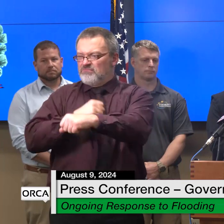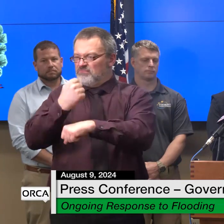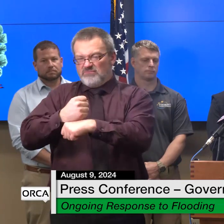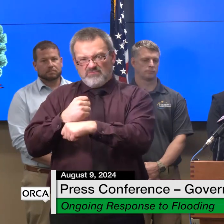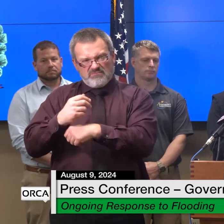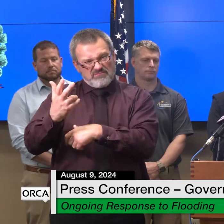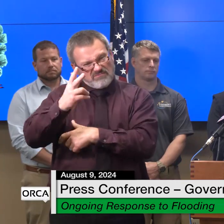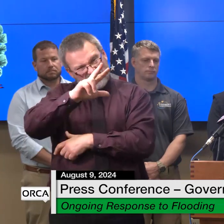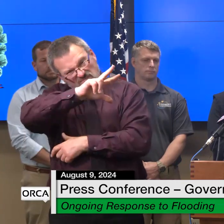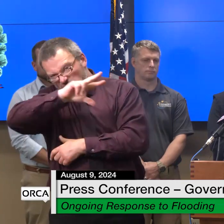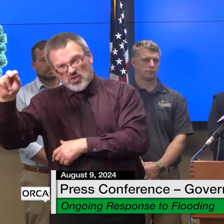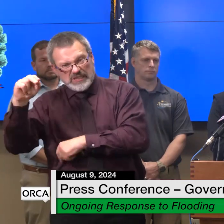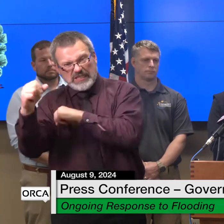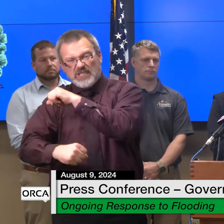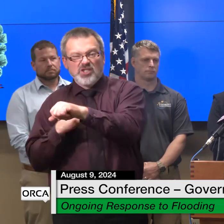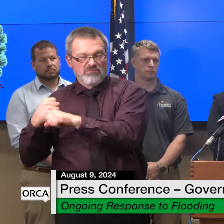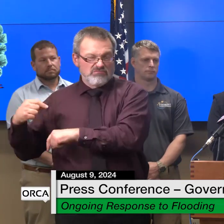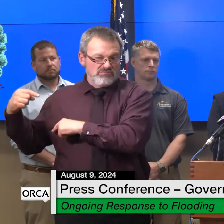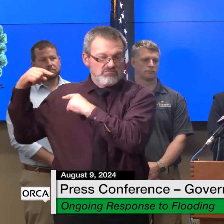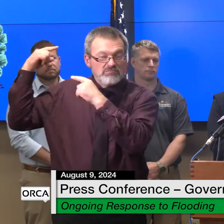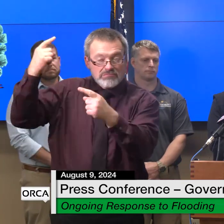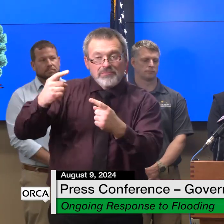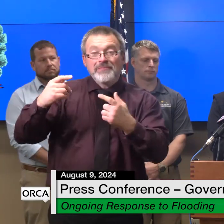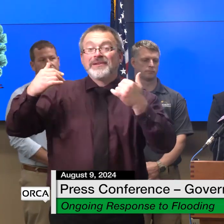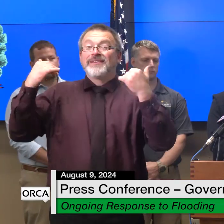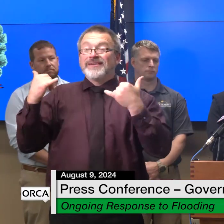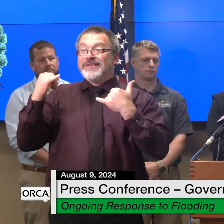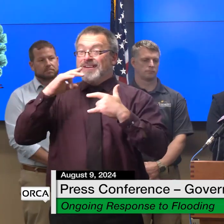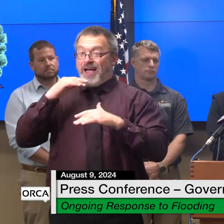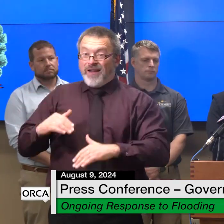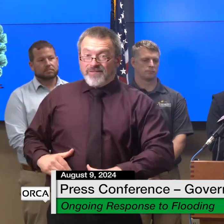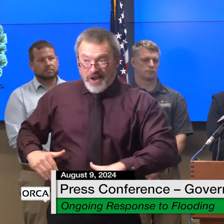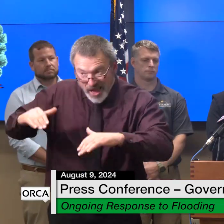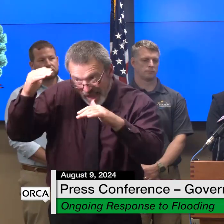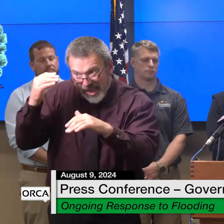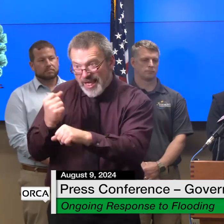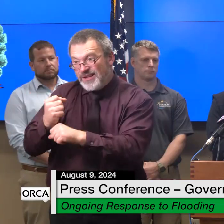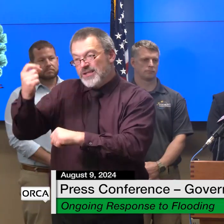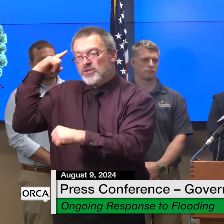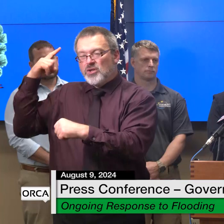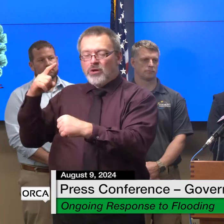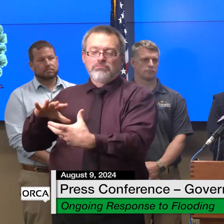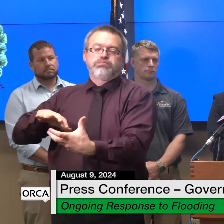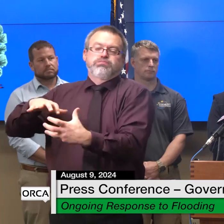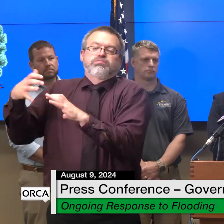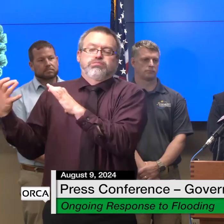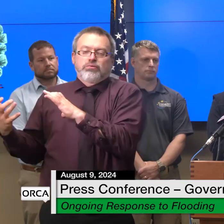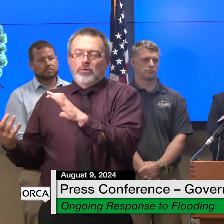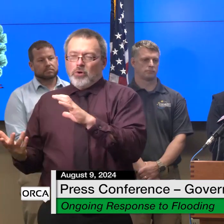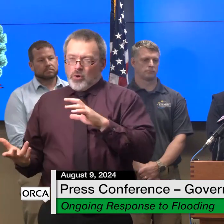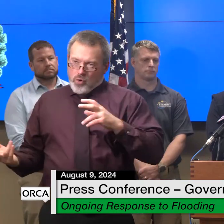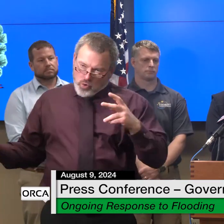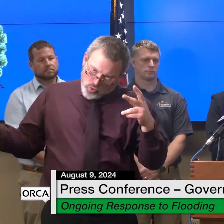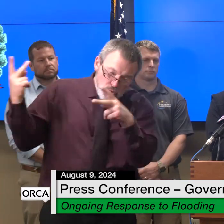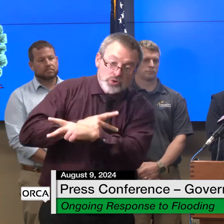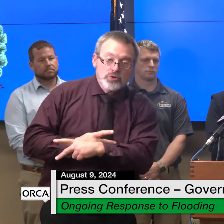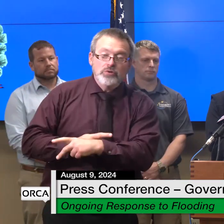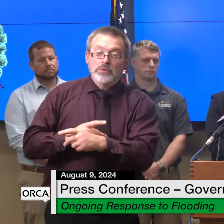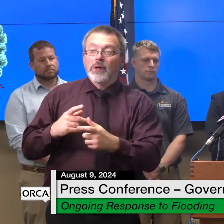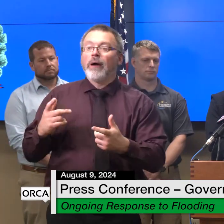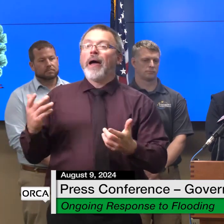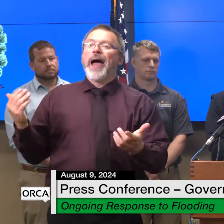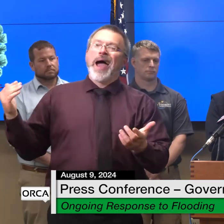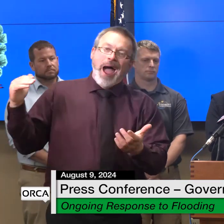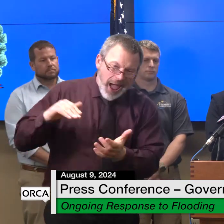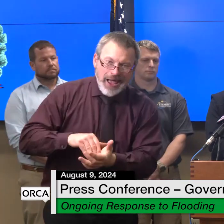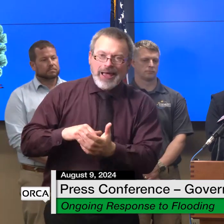units to flooding and other natural disasters makes the problem even more acute the rapid